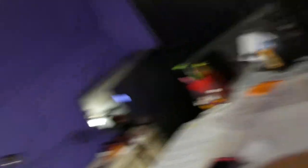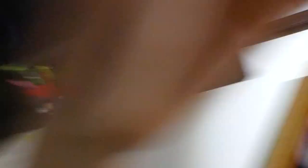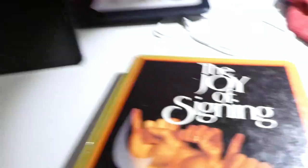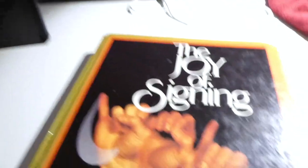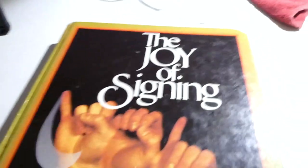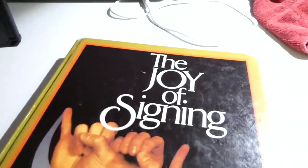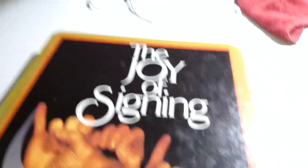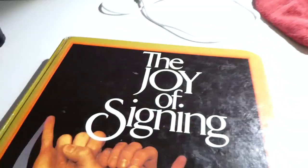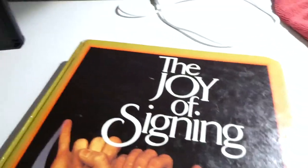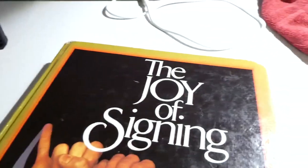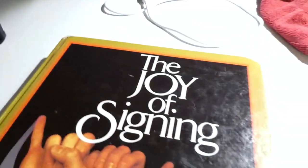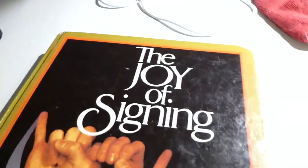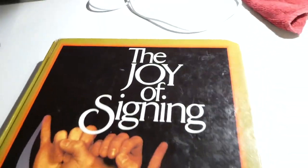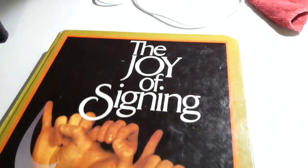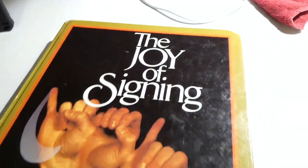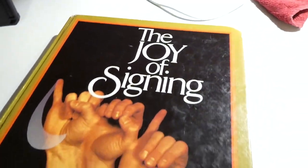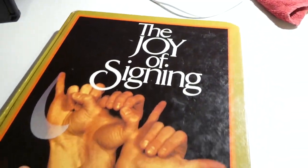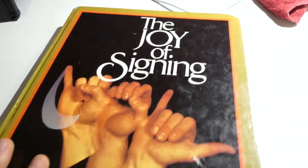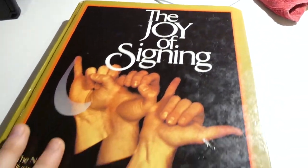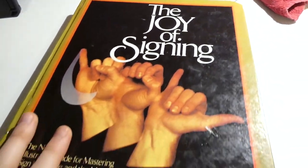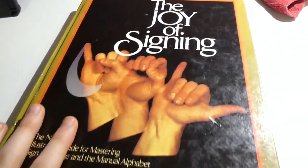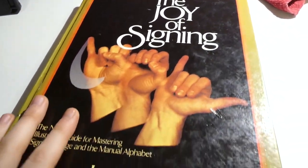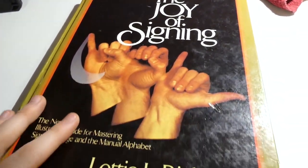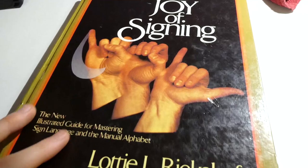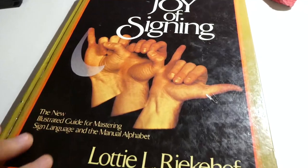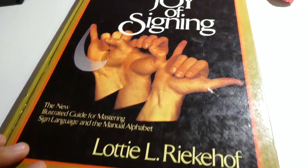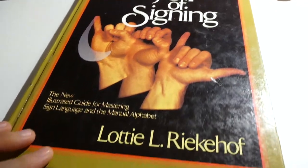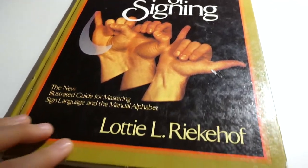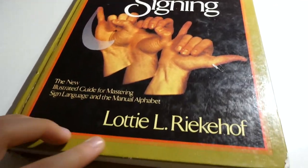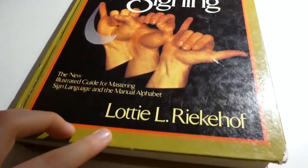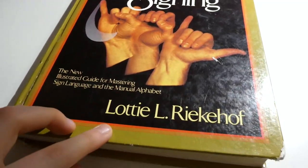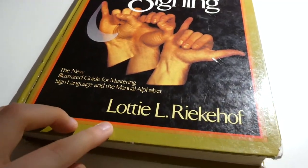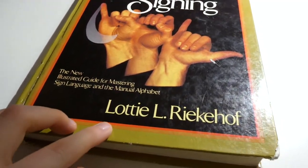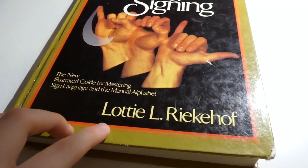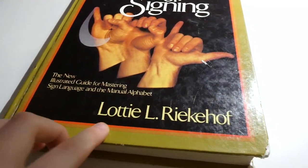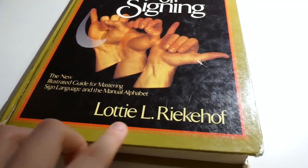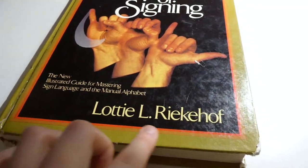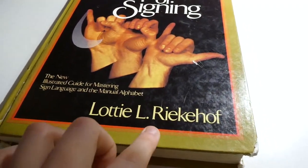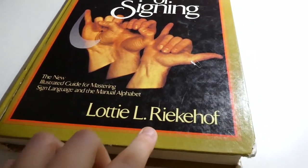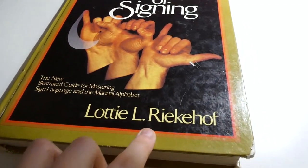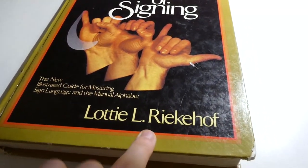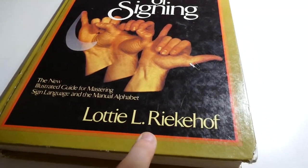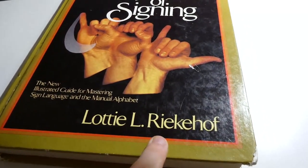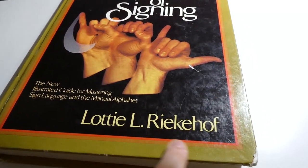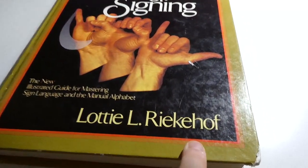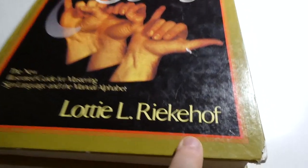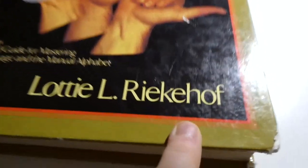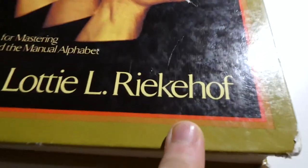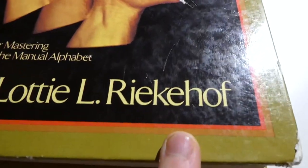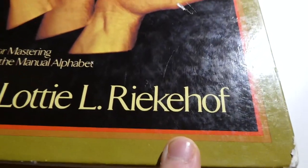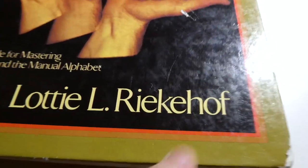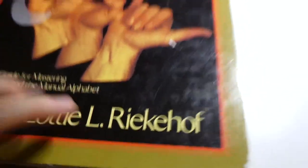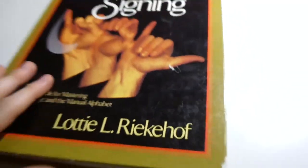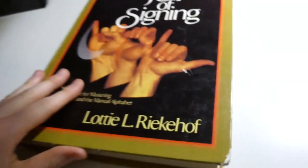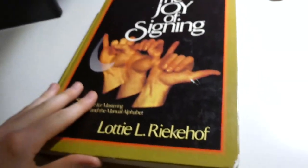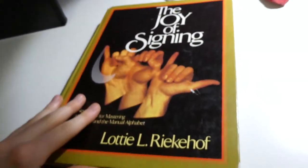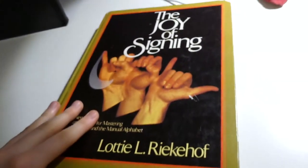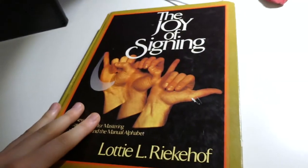to that person as well, it's called The Joy of Signing by Lodiel, mm-hmm, yes, that